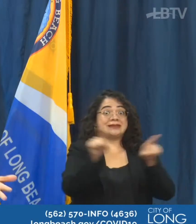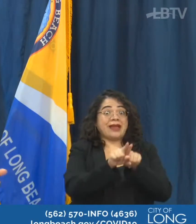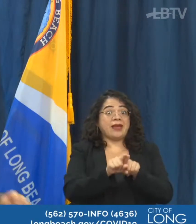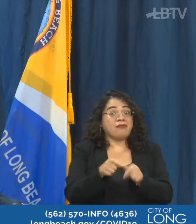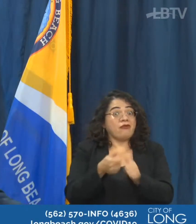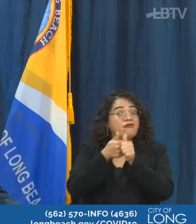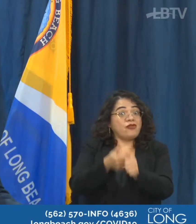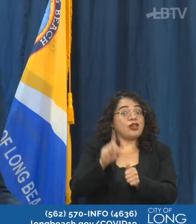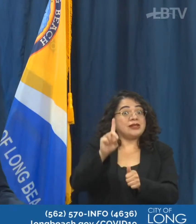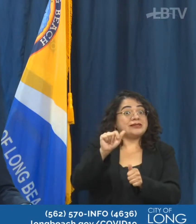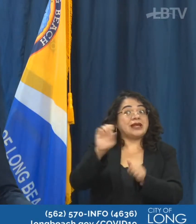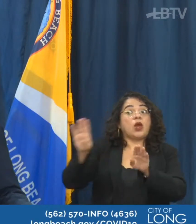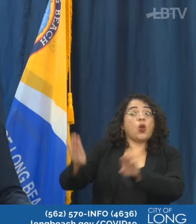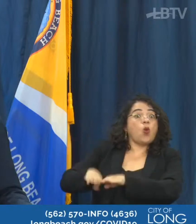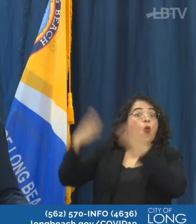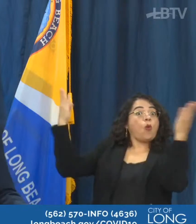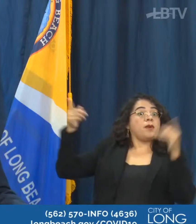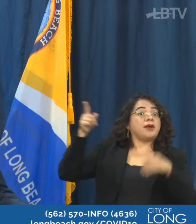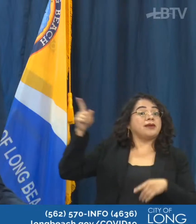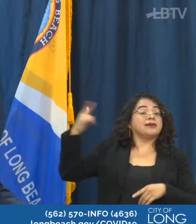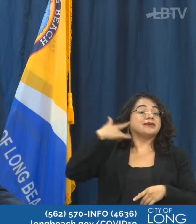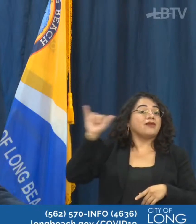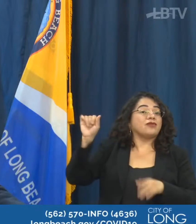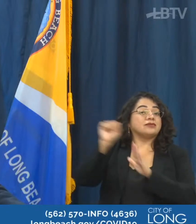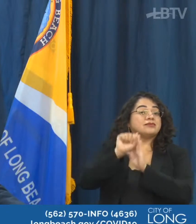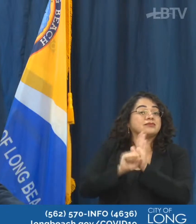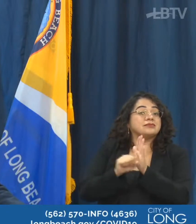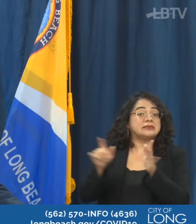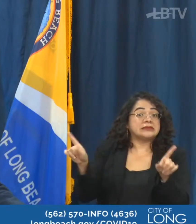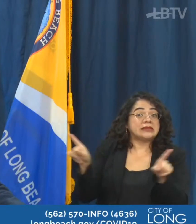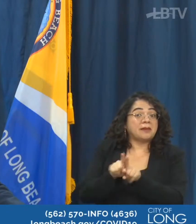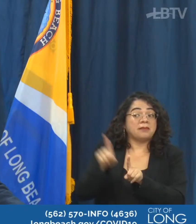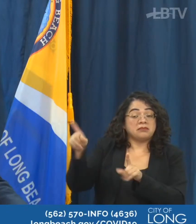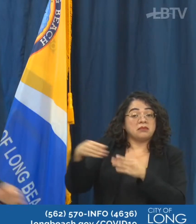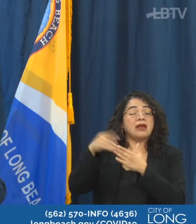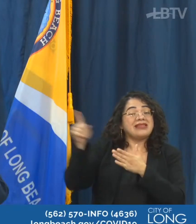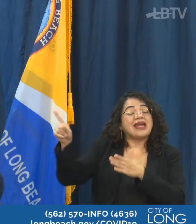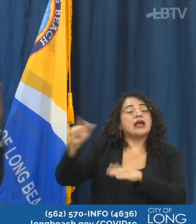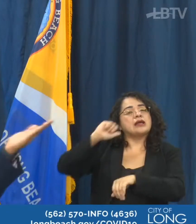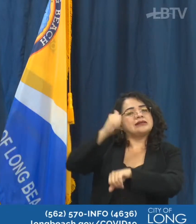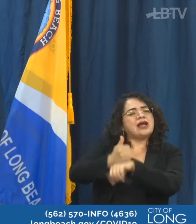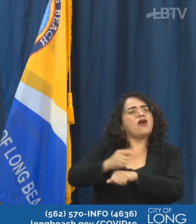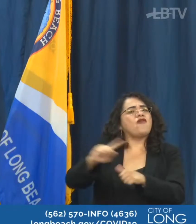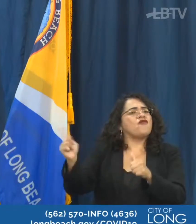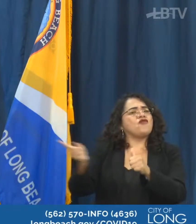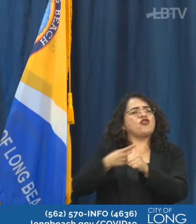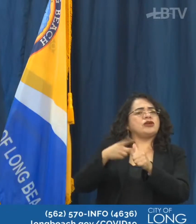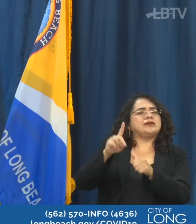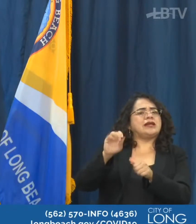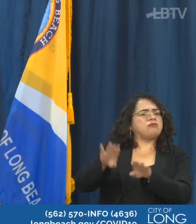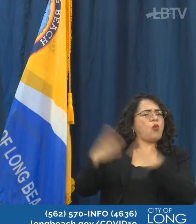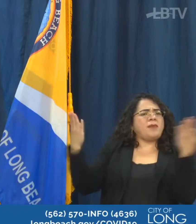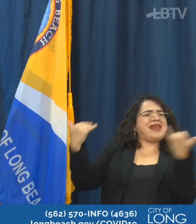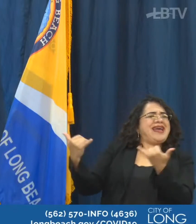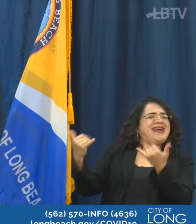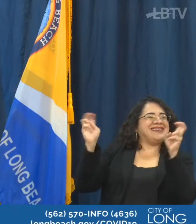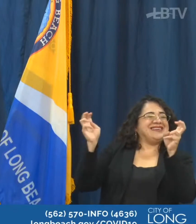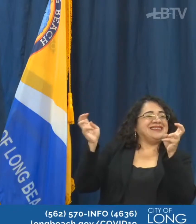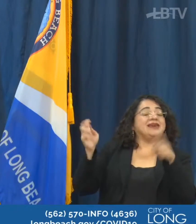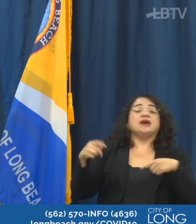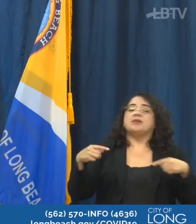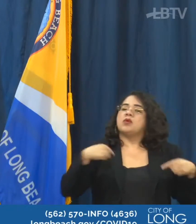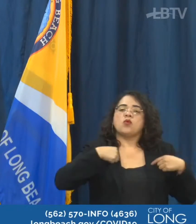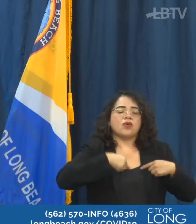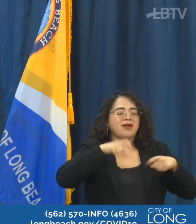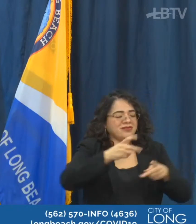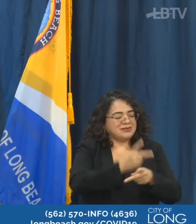announced at the state. I could go slower if our health indicators are not there. And in the case of last week, that was the case. So again today,